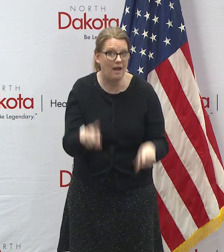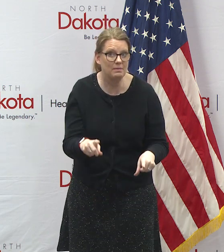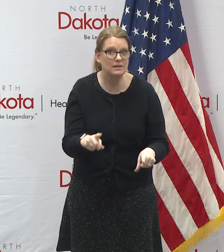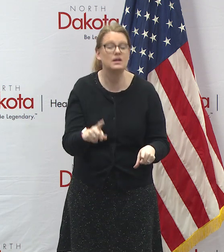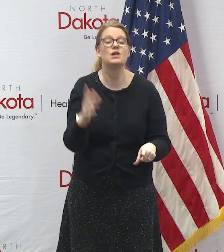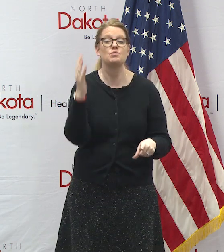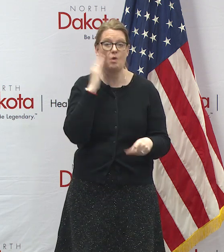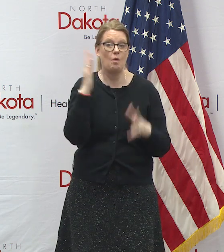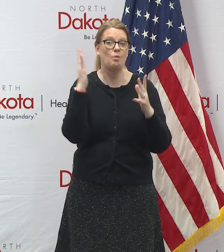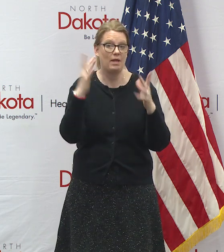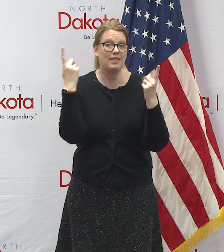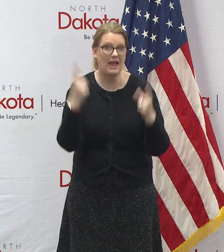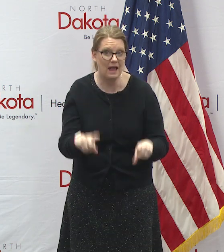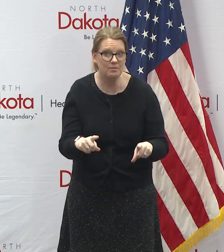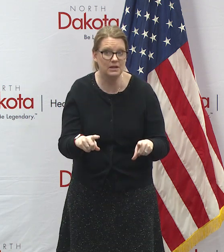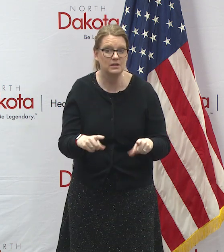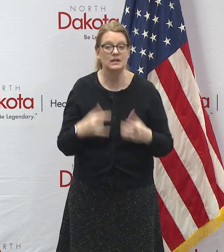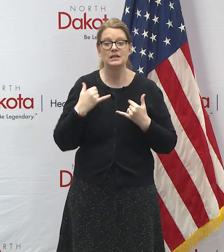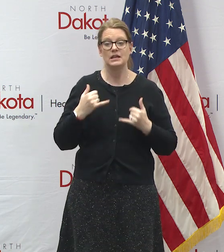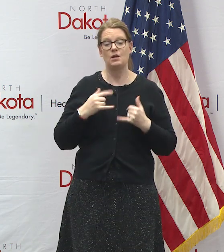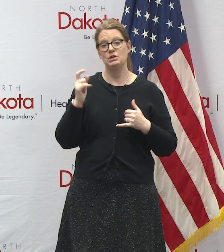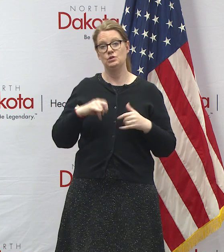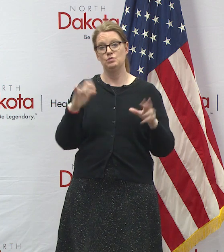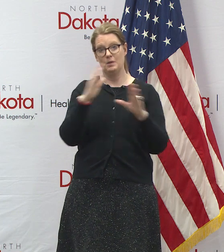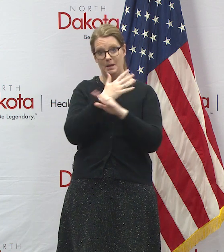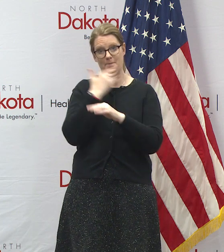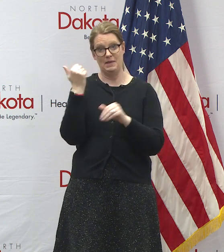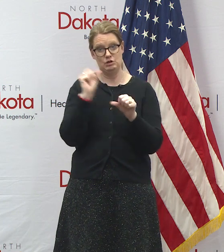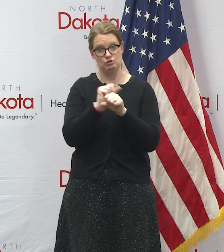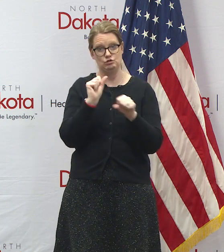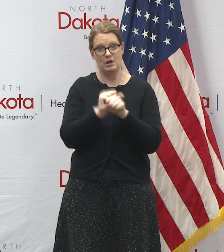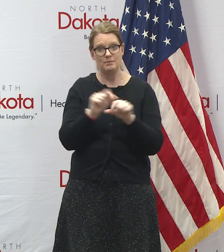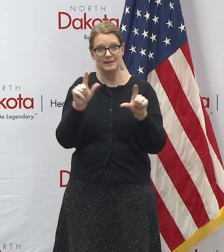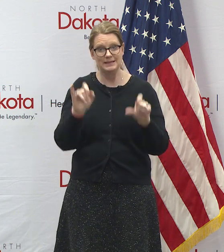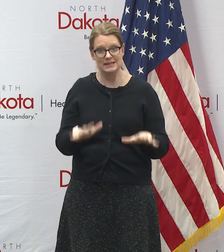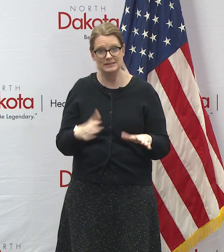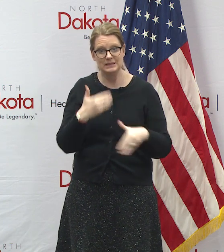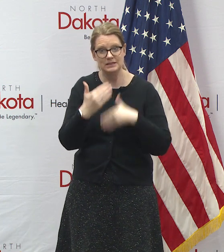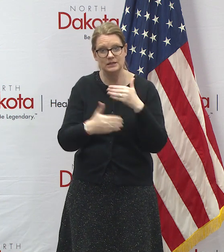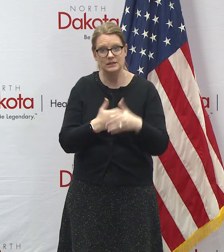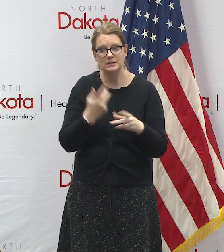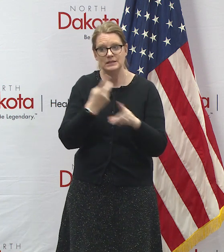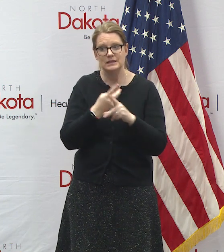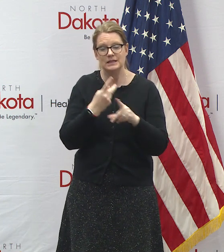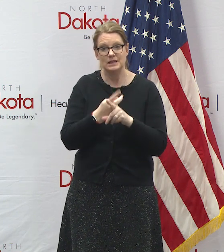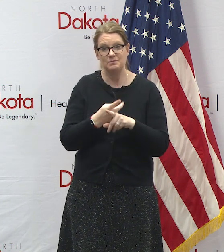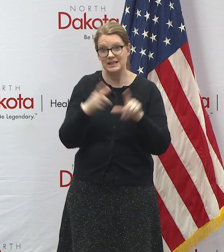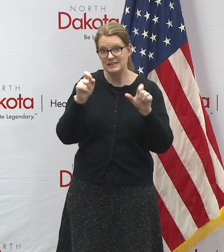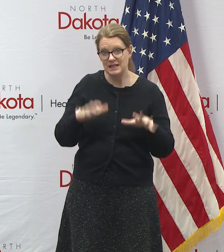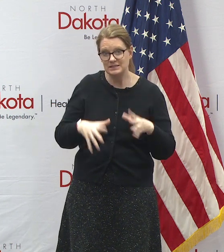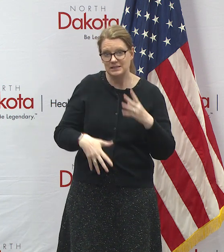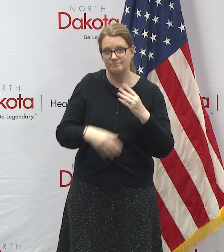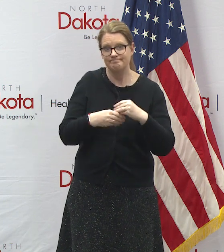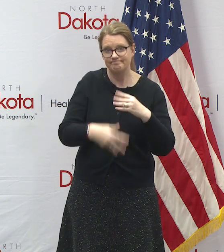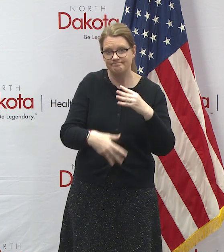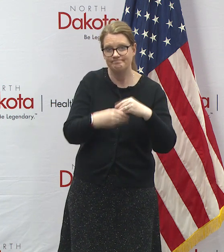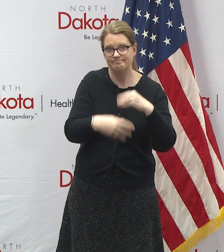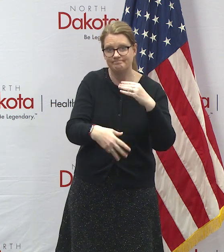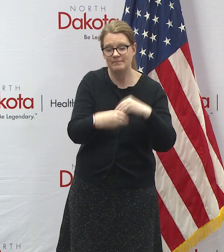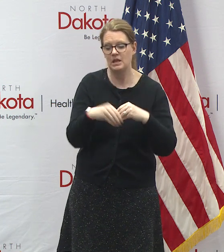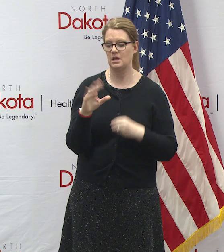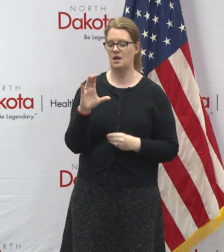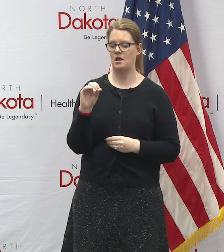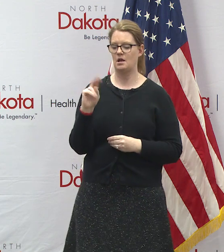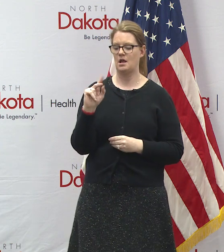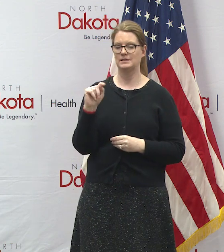to work hard to do even a better job on the testing front to keep the testing growing and then on contact tracing.